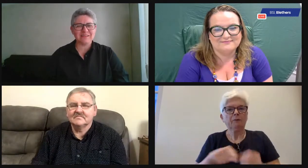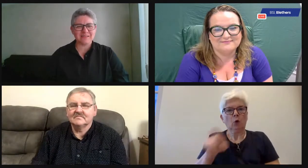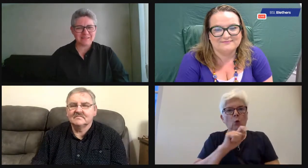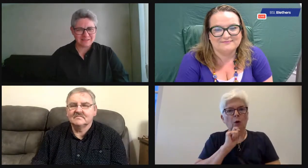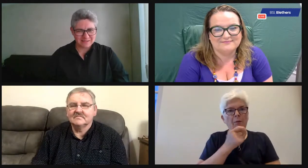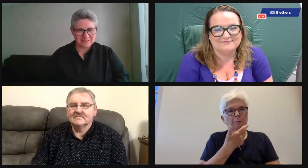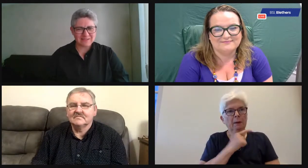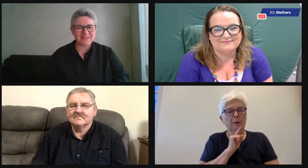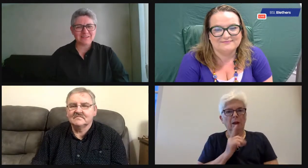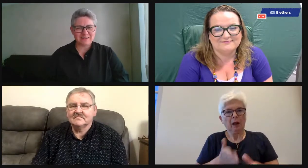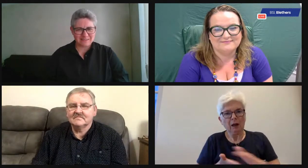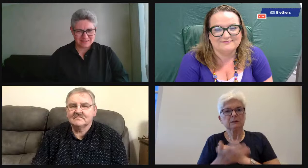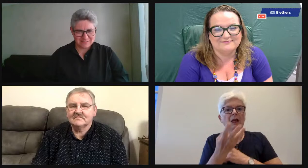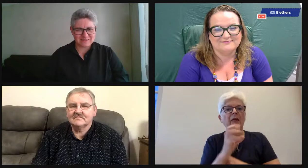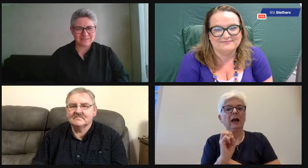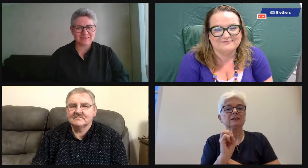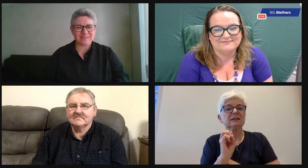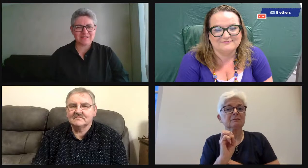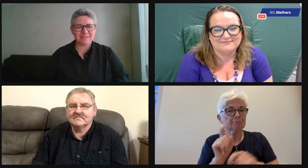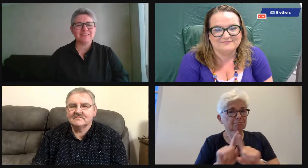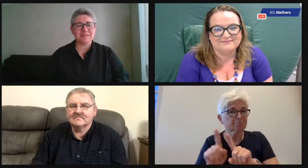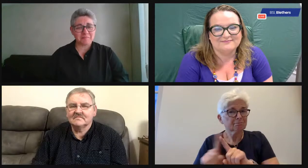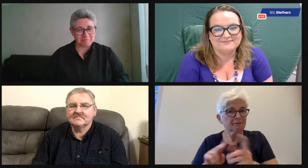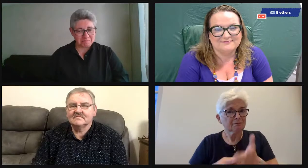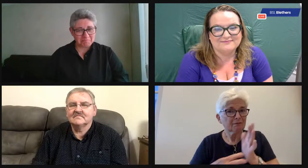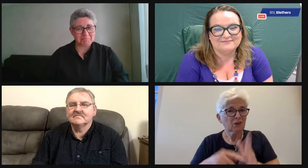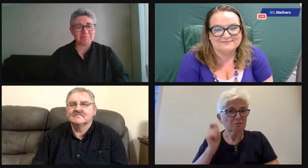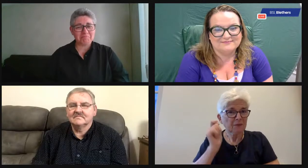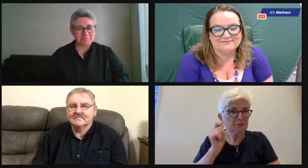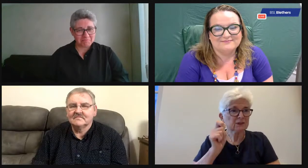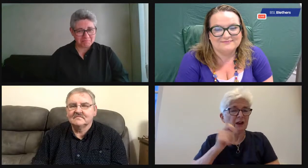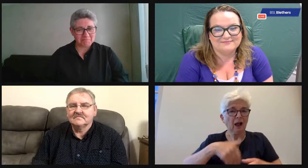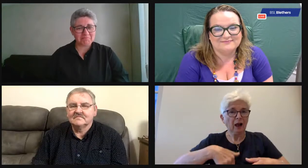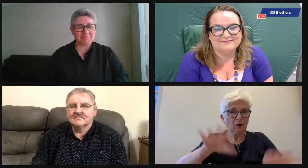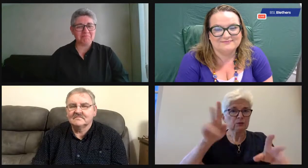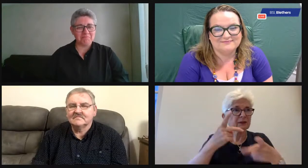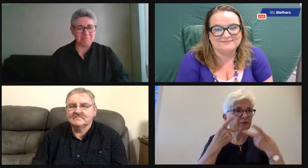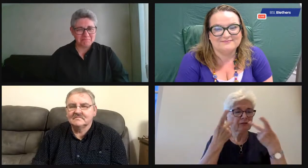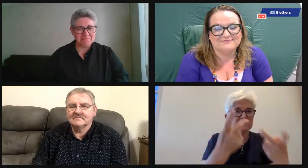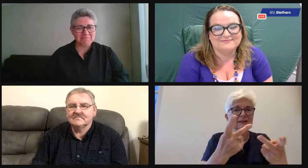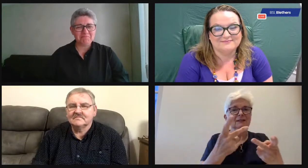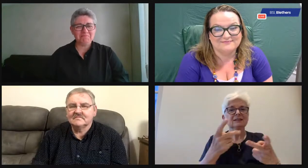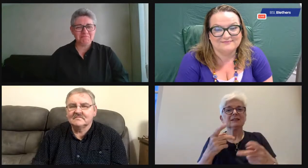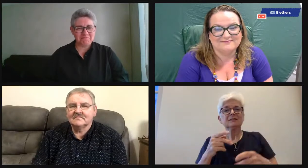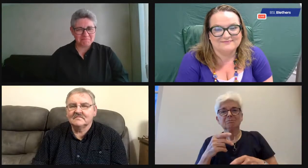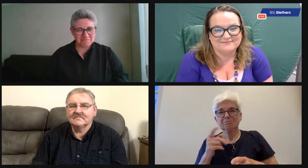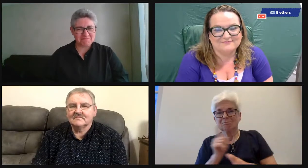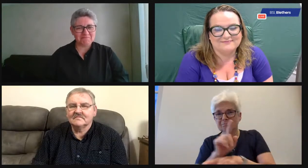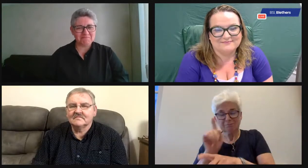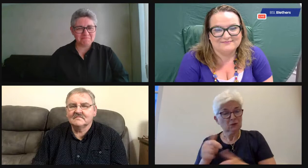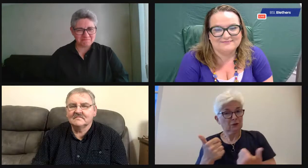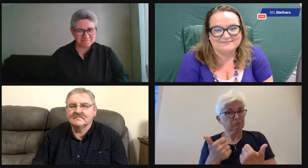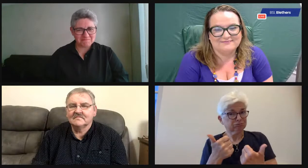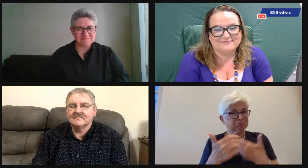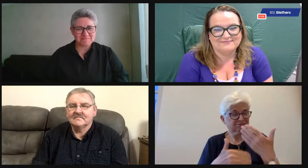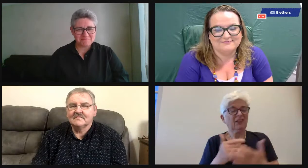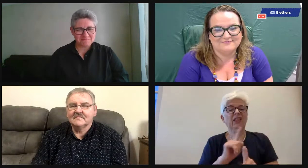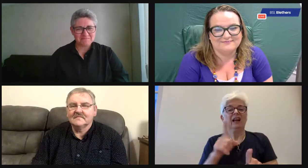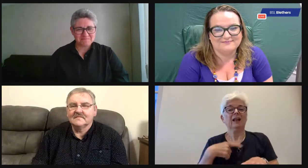together and decided we'd set up a club for people under 30. And we organized lots of activities, badminton, outing, visits and